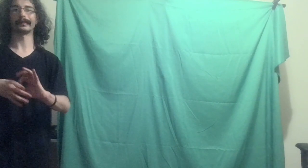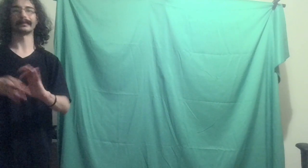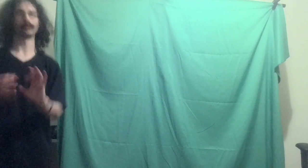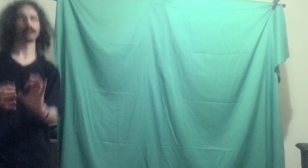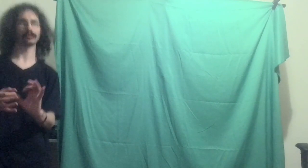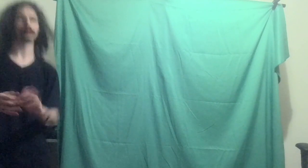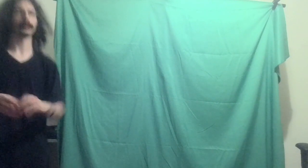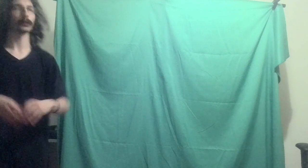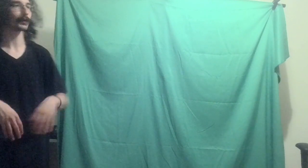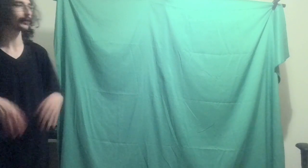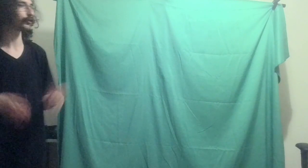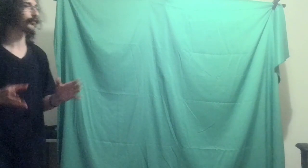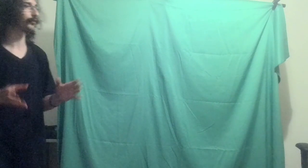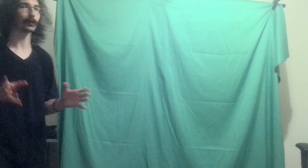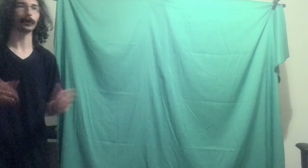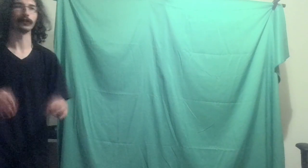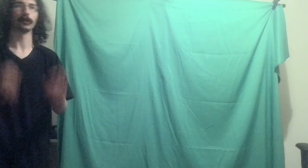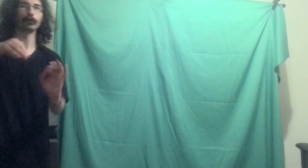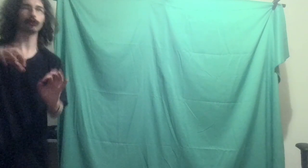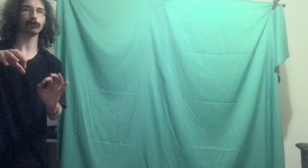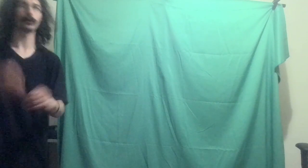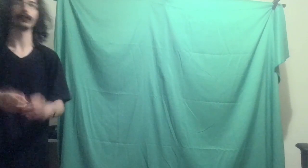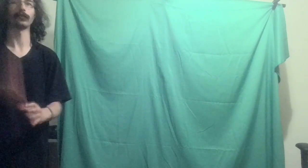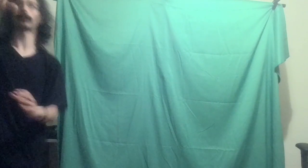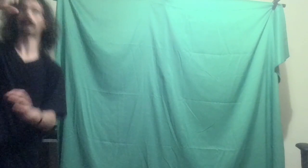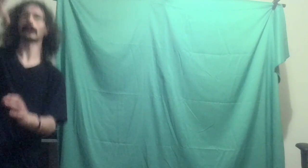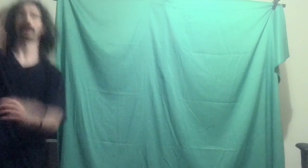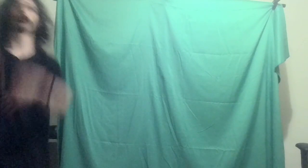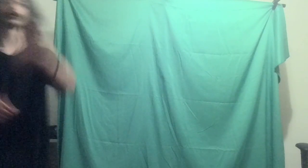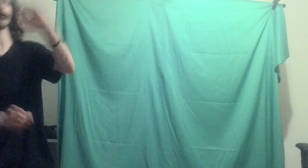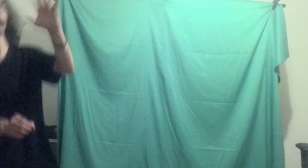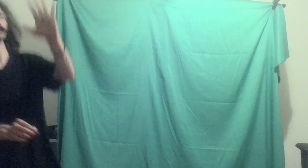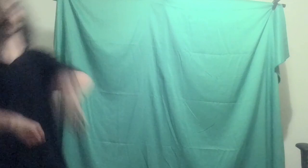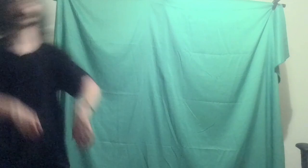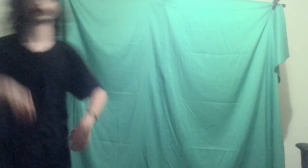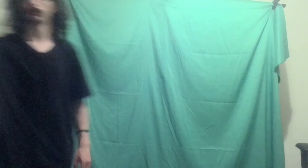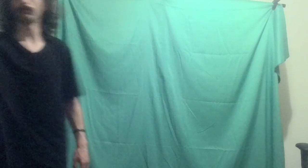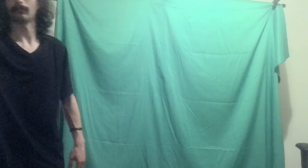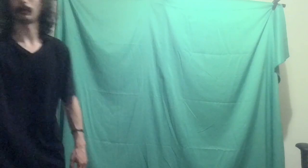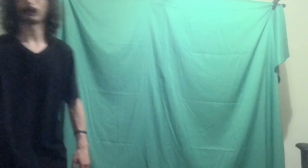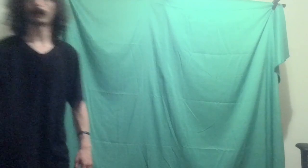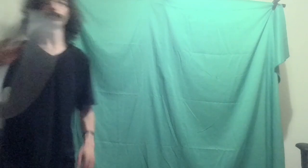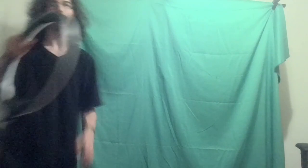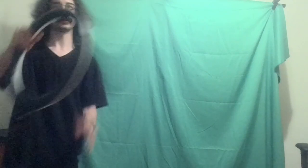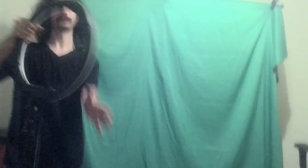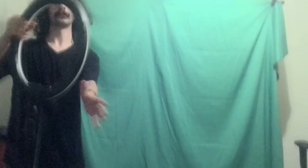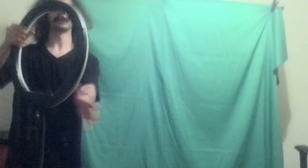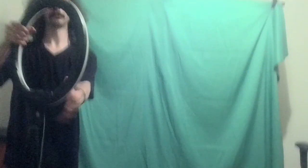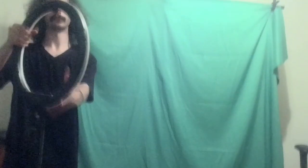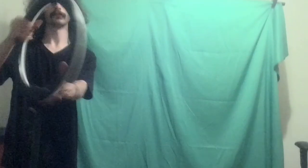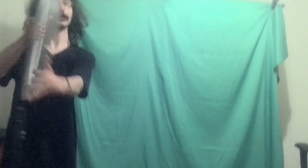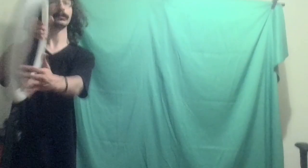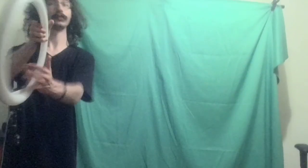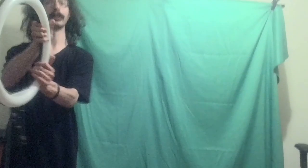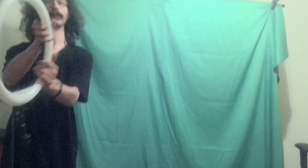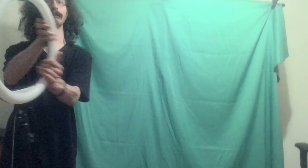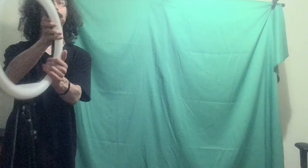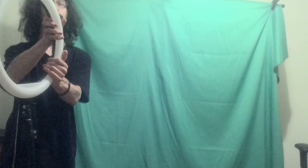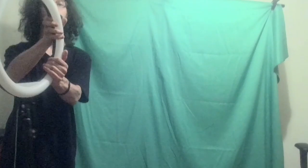just right. I want to make sure the video quality is just right. lighting, this camera, this. Oh yeah, I forgot. Yeah, see? In can put the